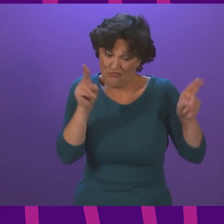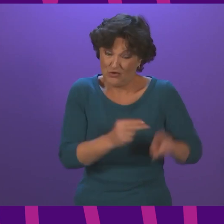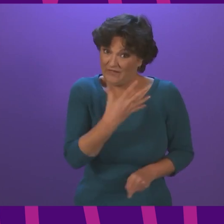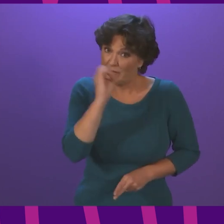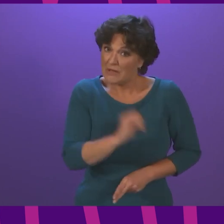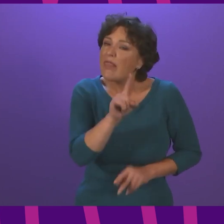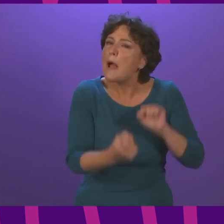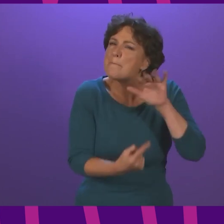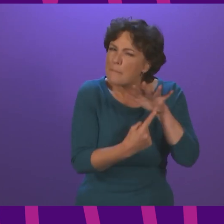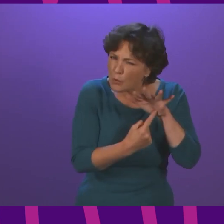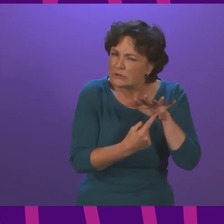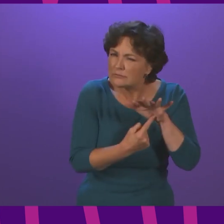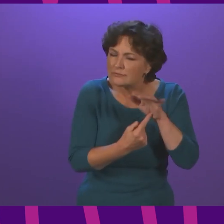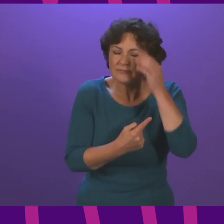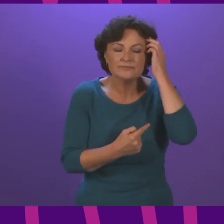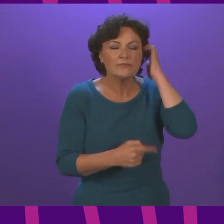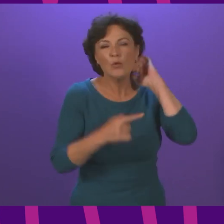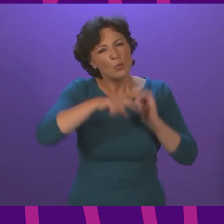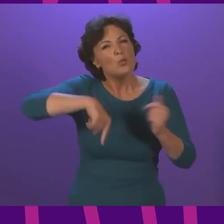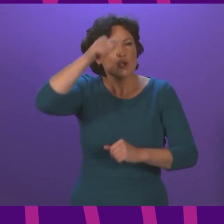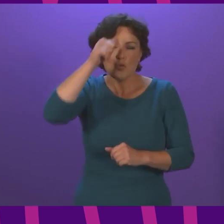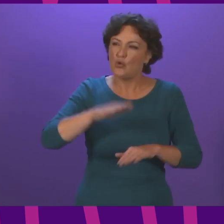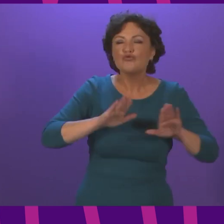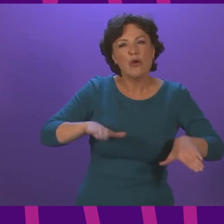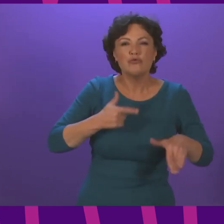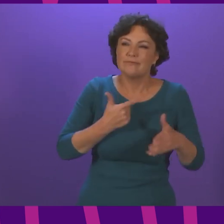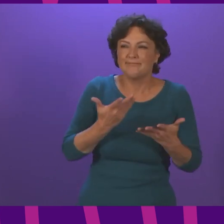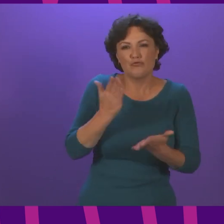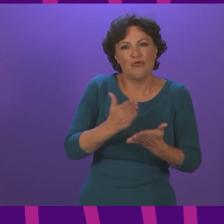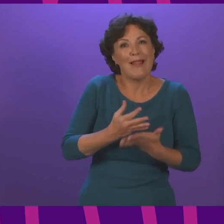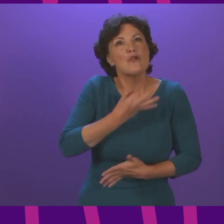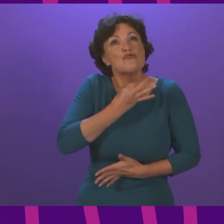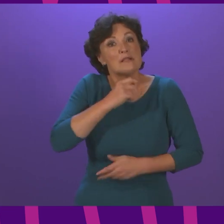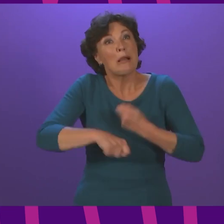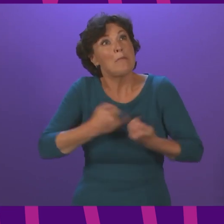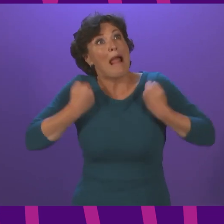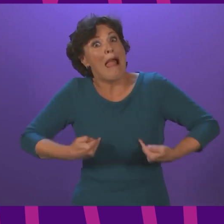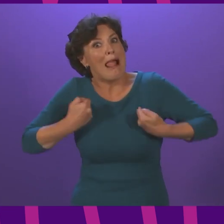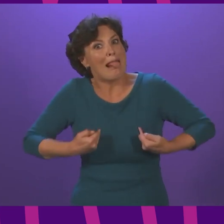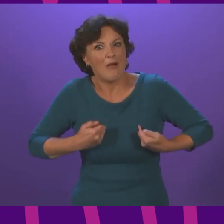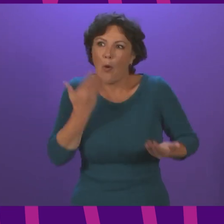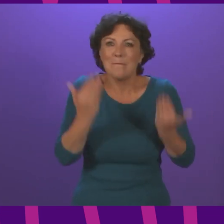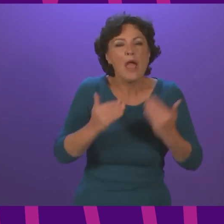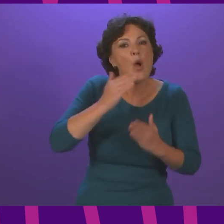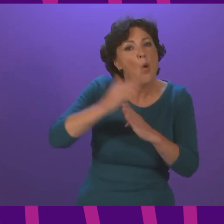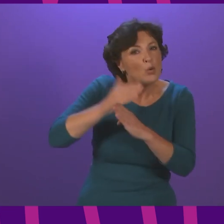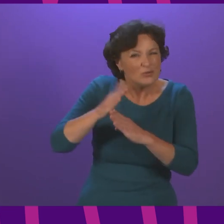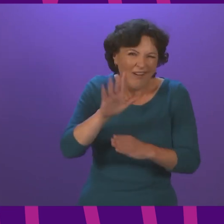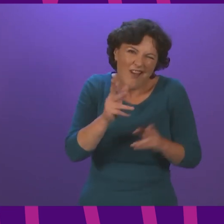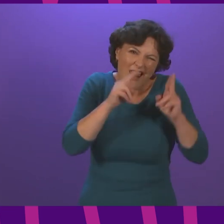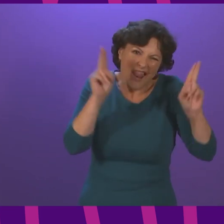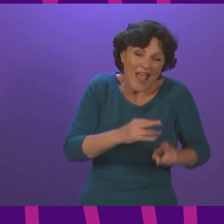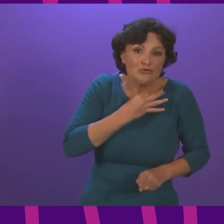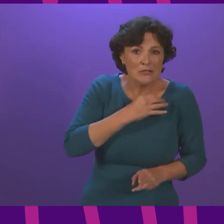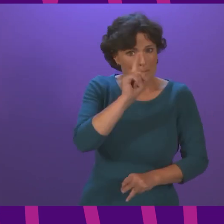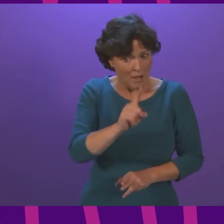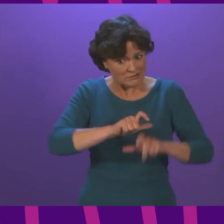And that is important because although children are much less likely to fall seriously ill from COVID than older people, they can, of course, fall ill and